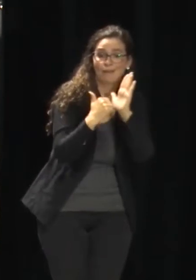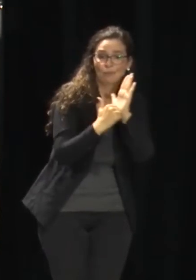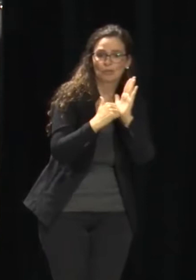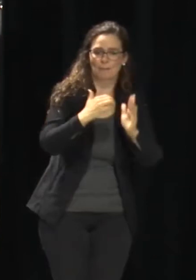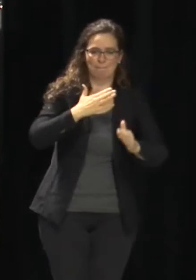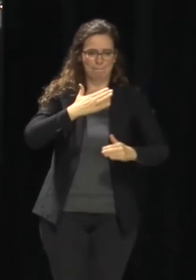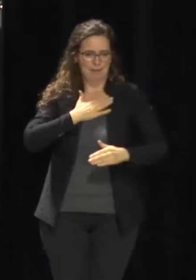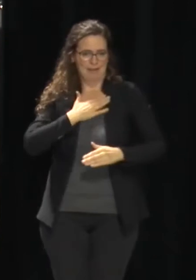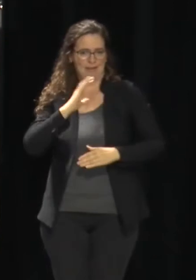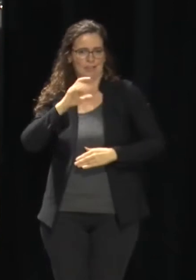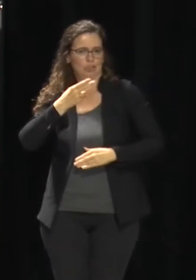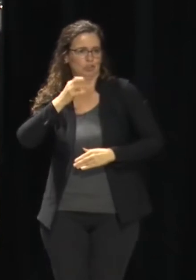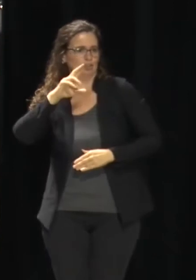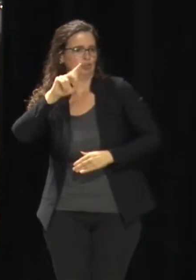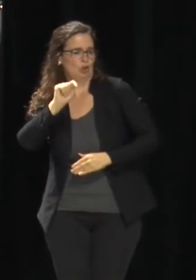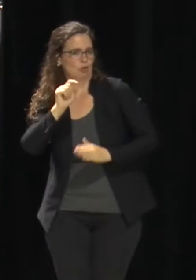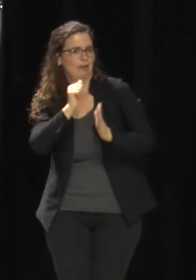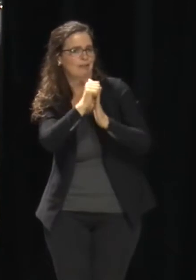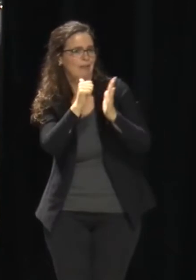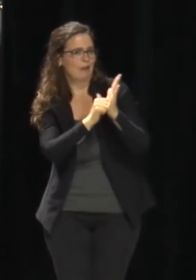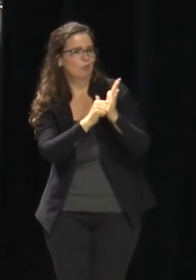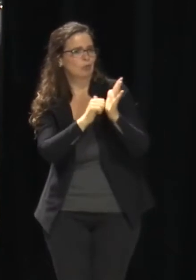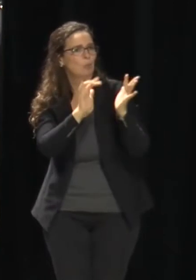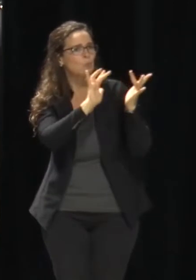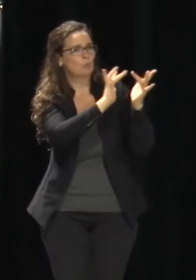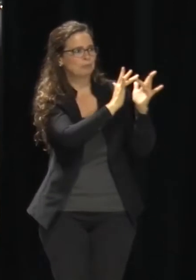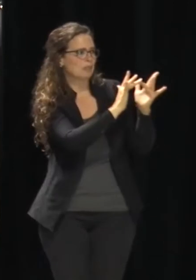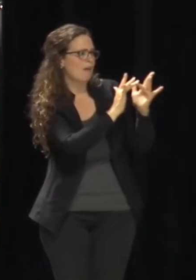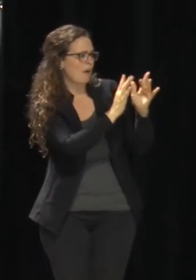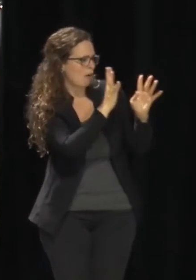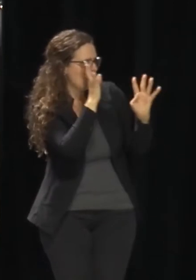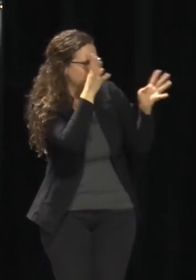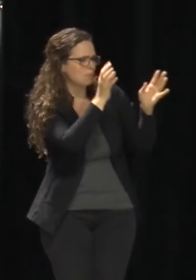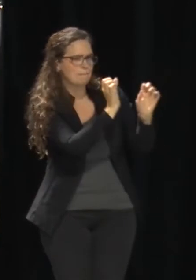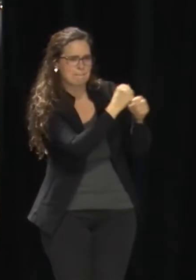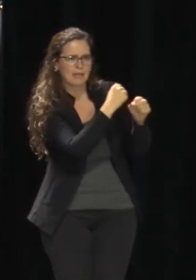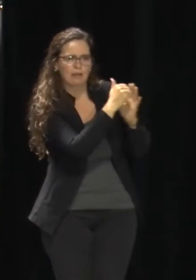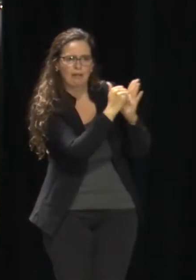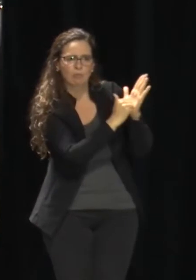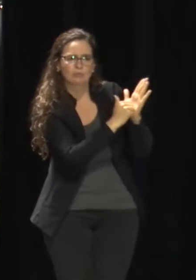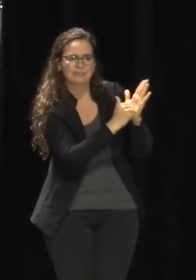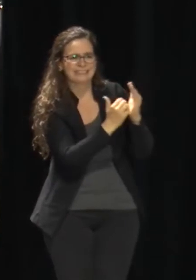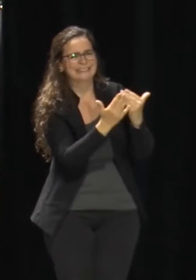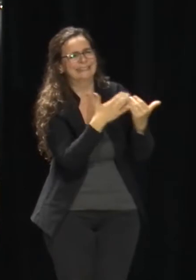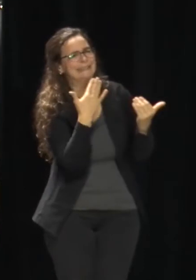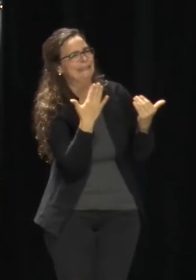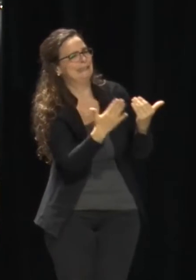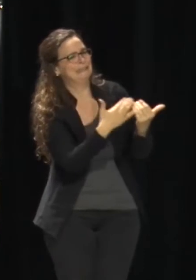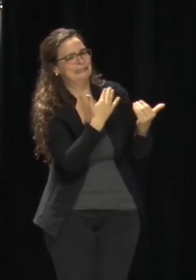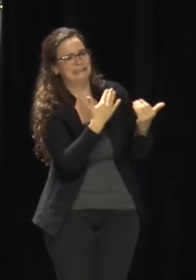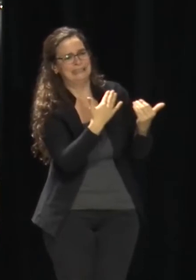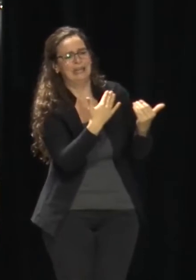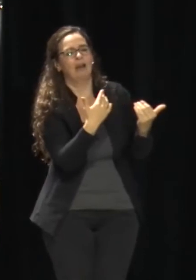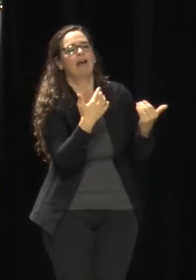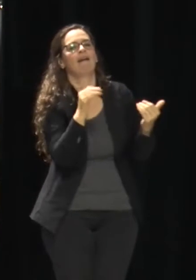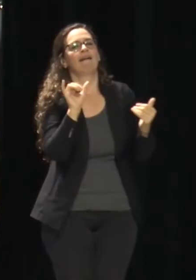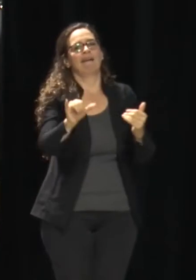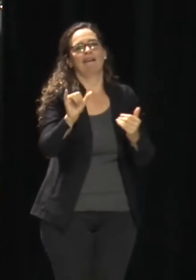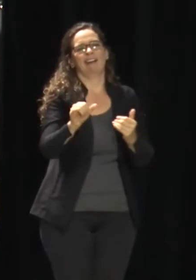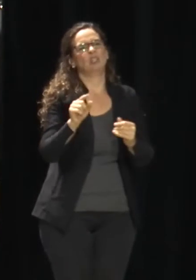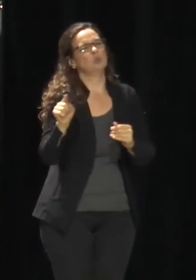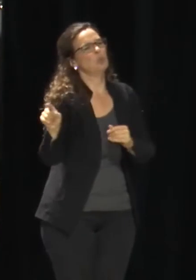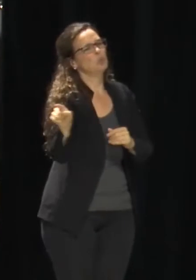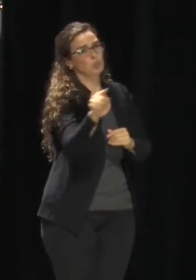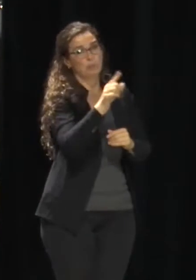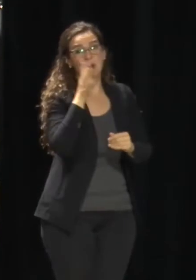on. But that's one of the – some of the questioning and feedback we've gotten, that's one of the things that we've heard, Jim. Others, as I'm calling